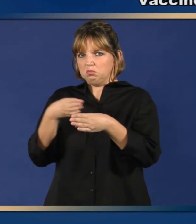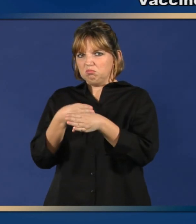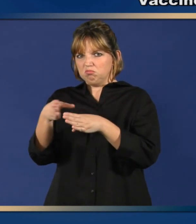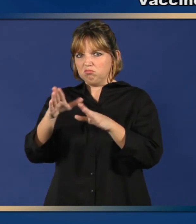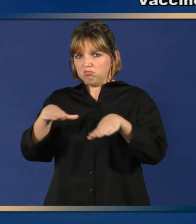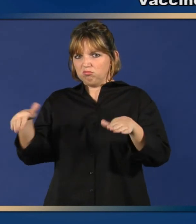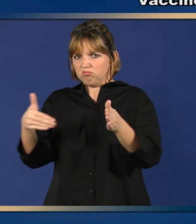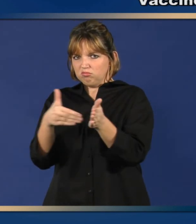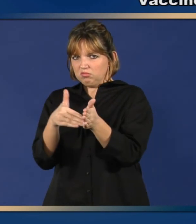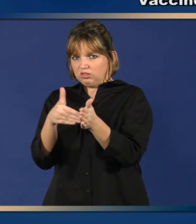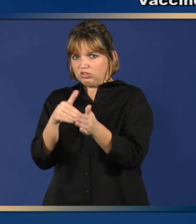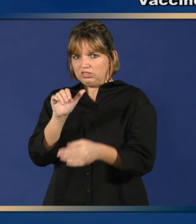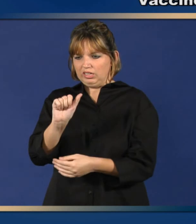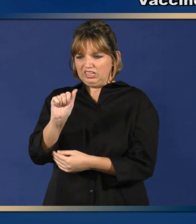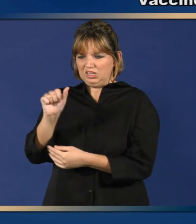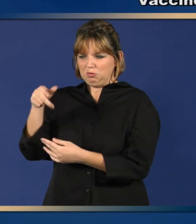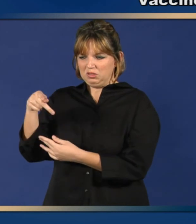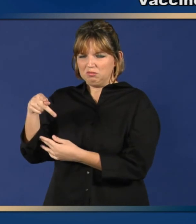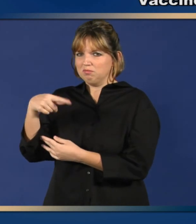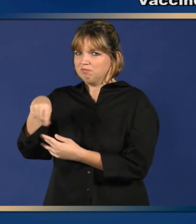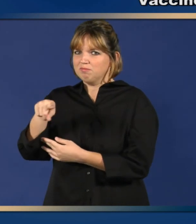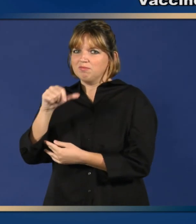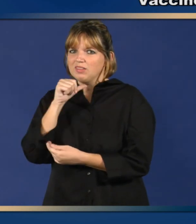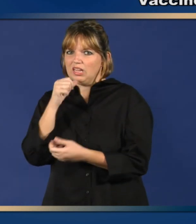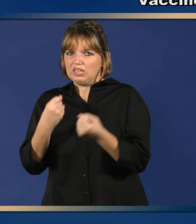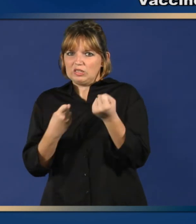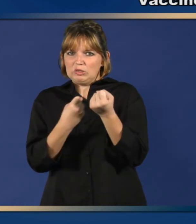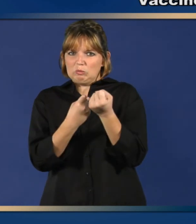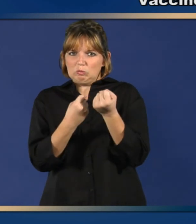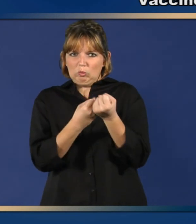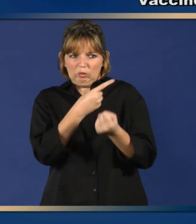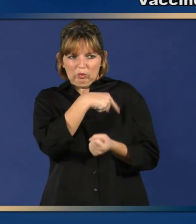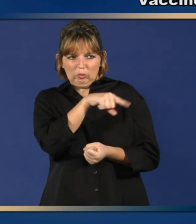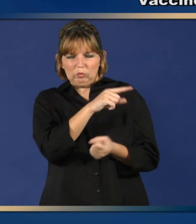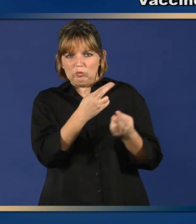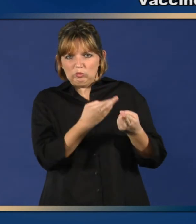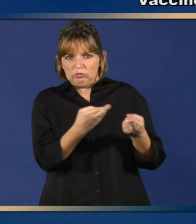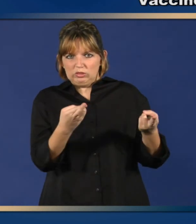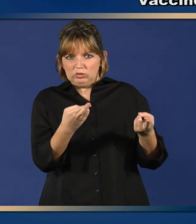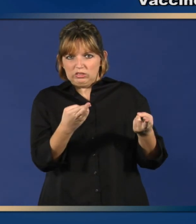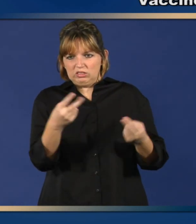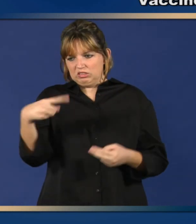responsible for the content of the resources mentioned in this publication.